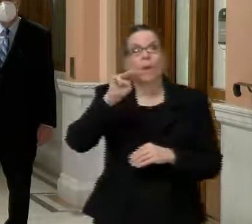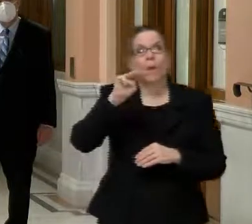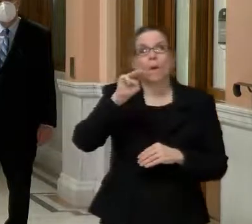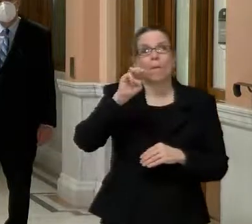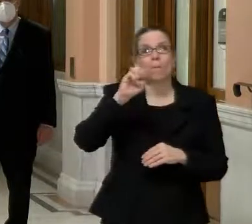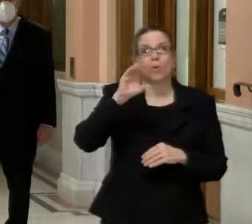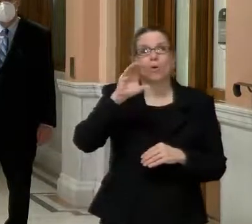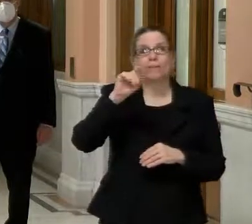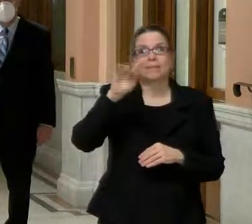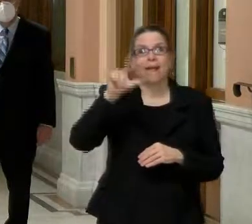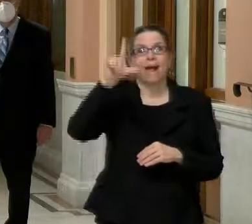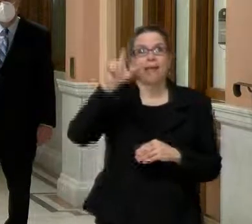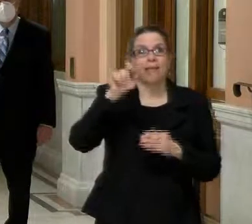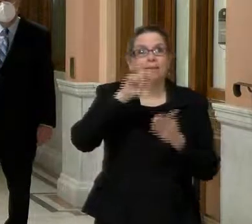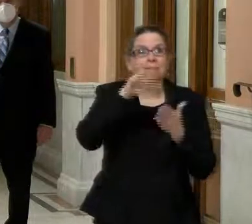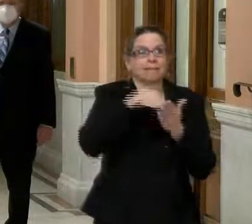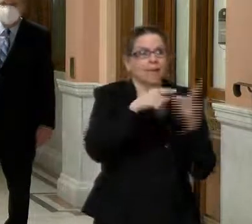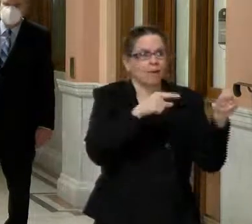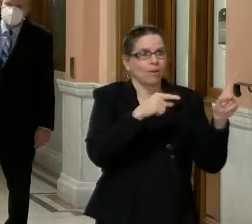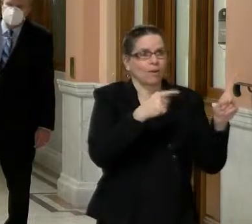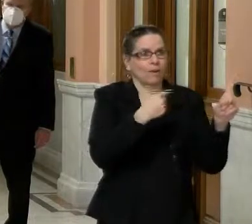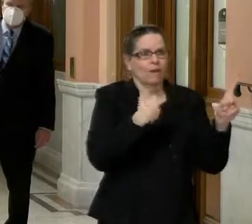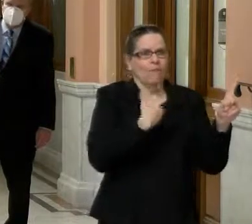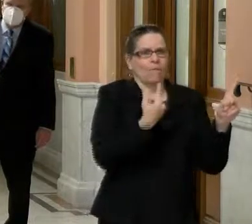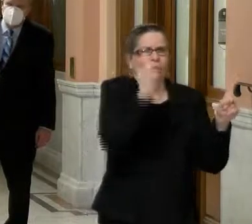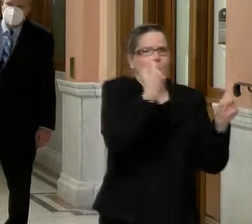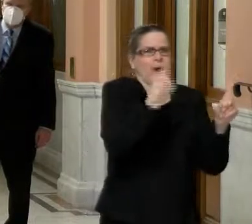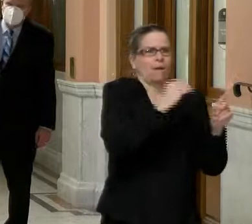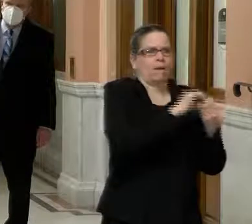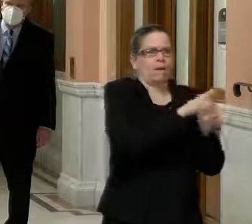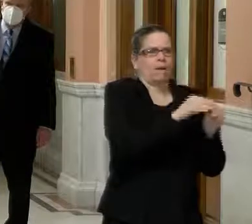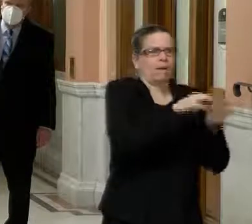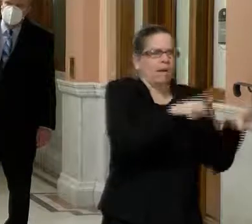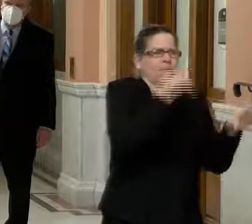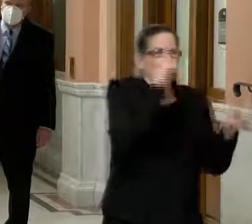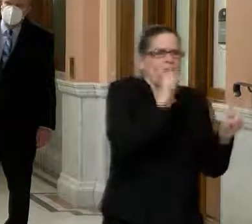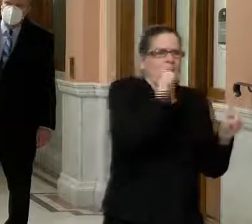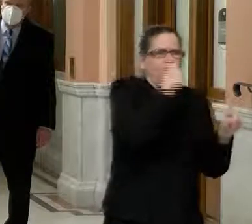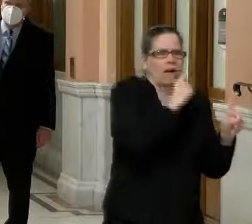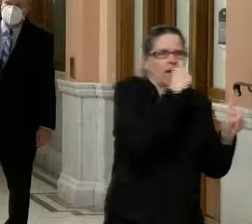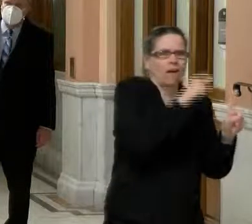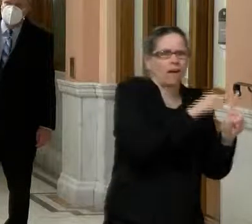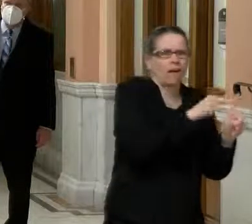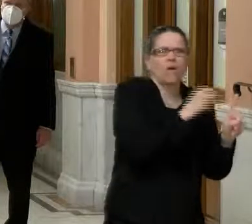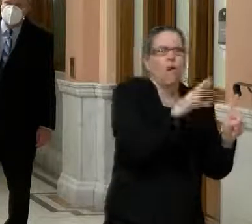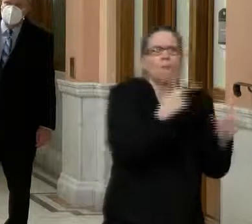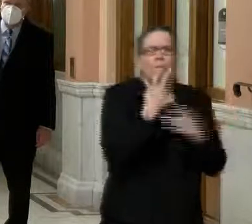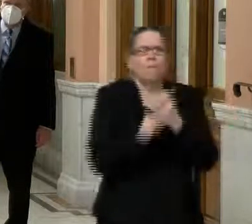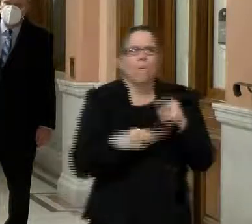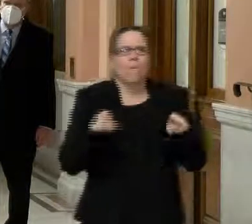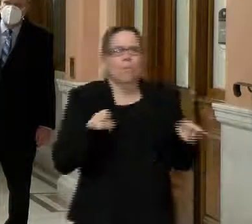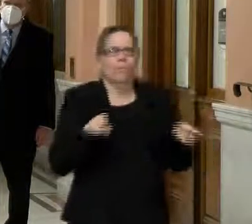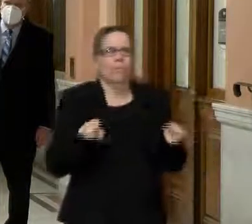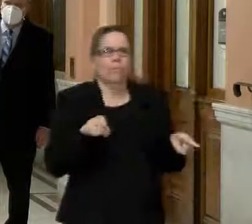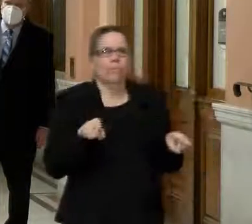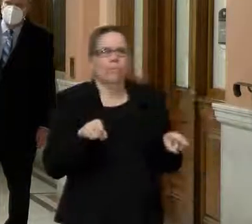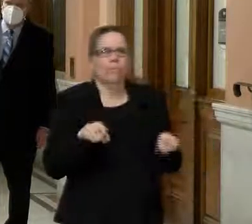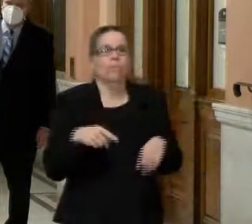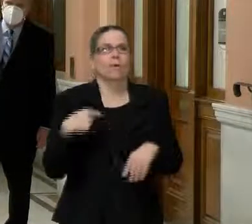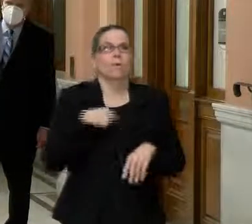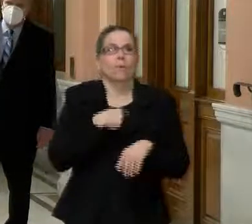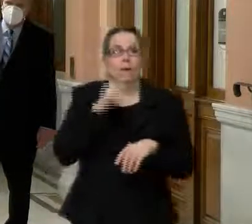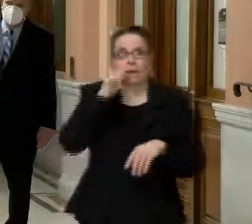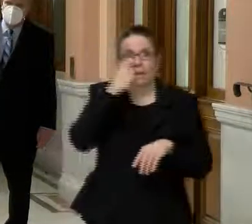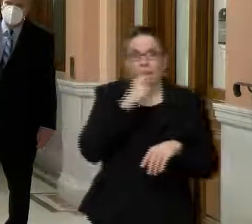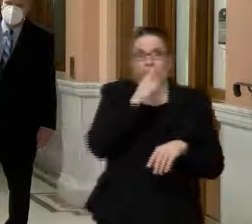ones that may flag it. Right. It's, it's, uh, the specimens get kind of held in a place where we can go back in